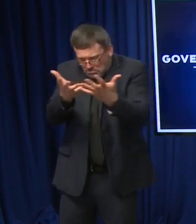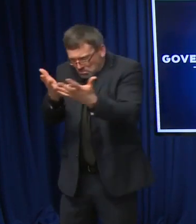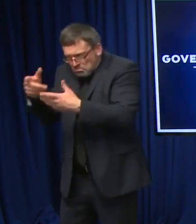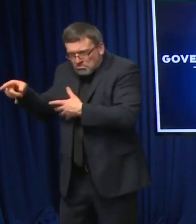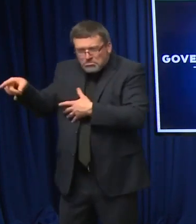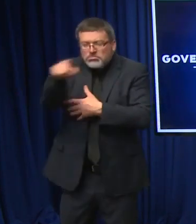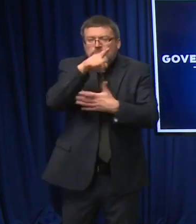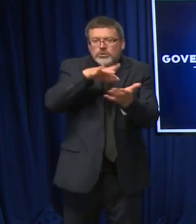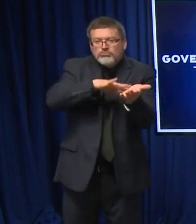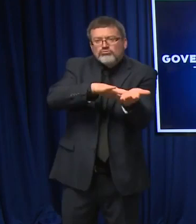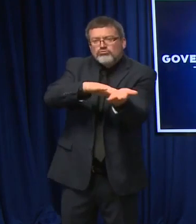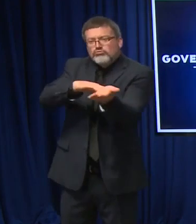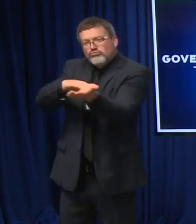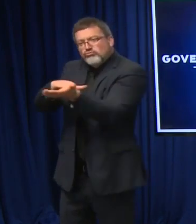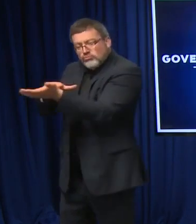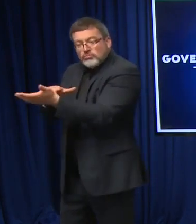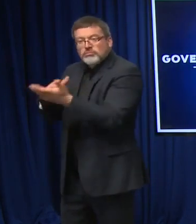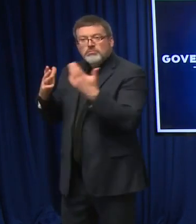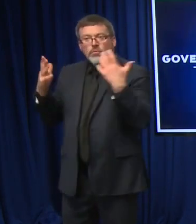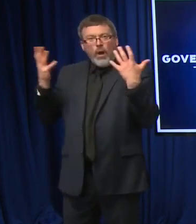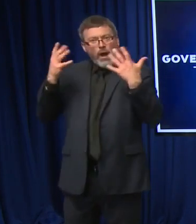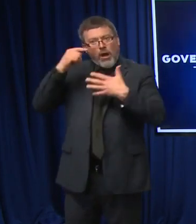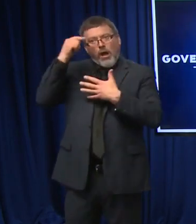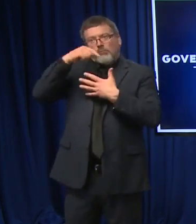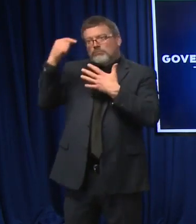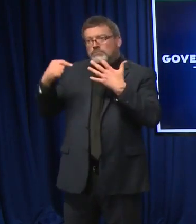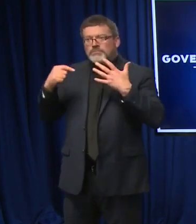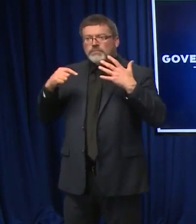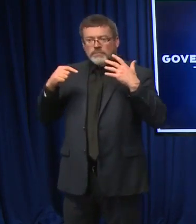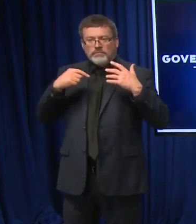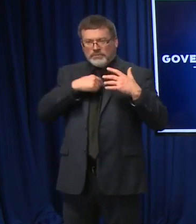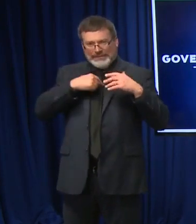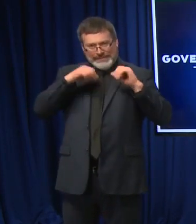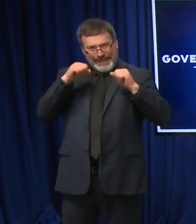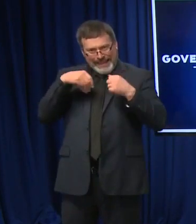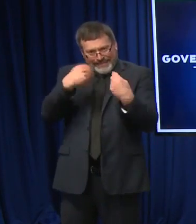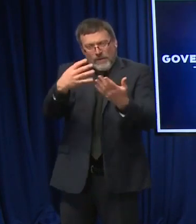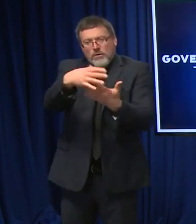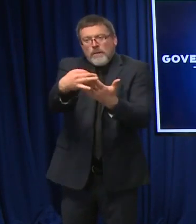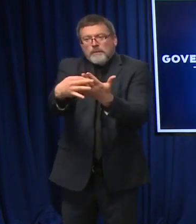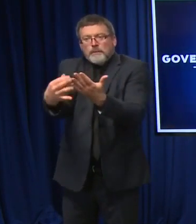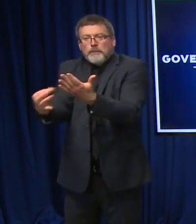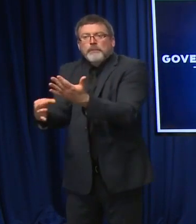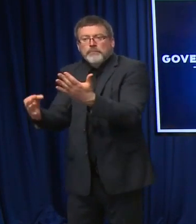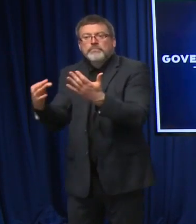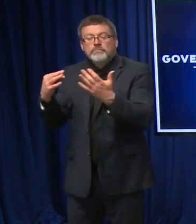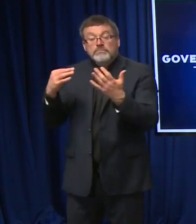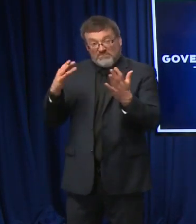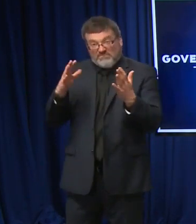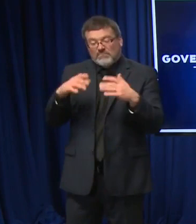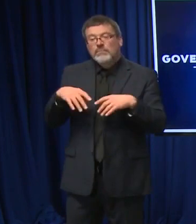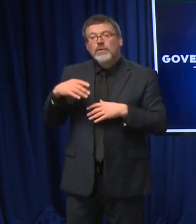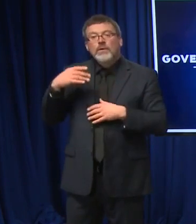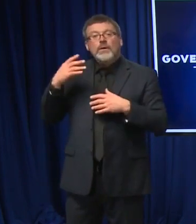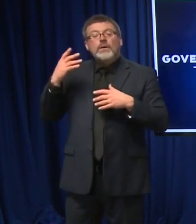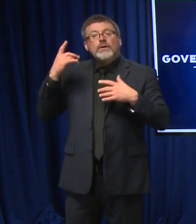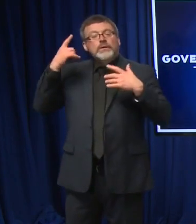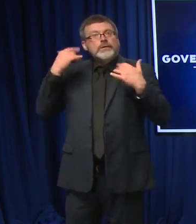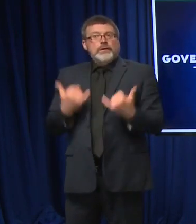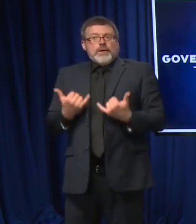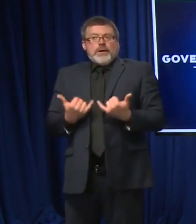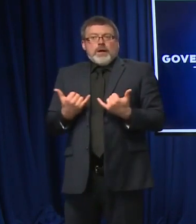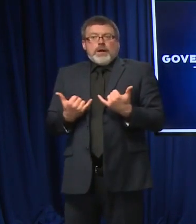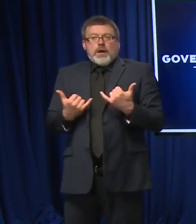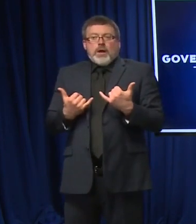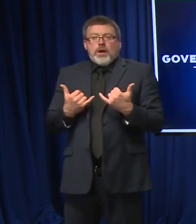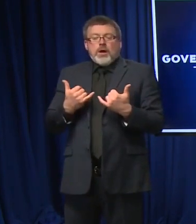everything possible on the table. So we have a whole kind of menu of options. I think what we're doing today is kind of the first, there's a little bit of the low-hanging fruit, as